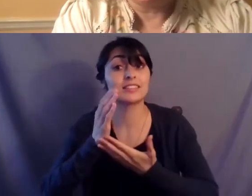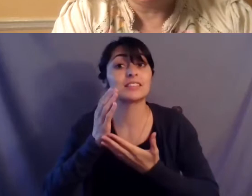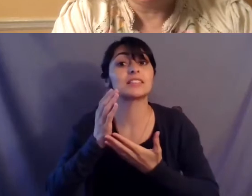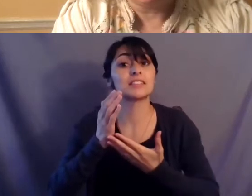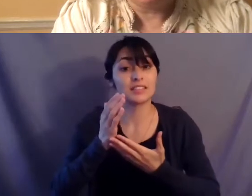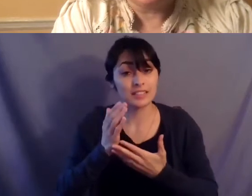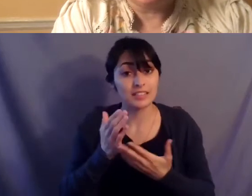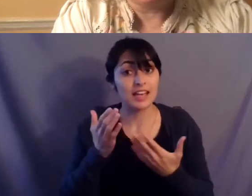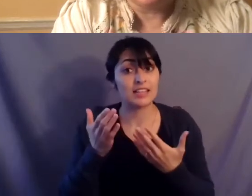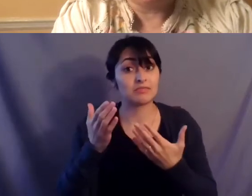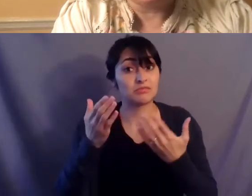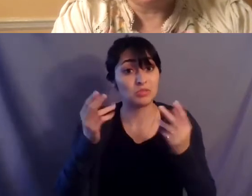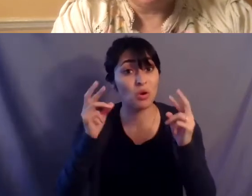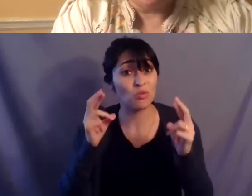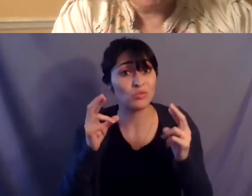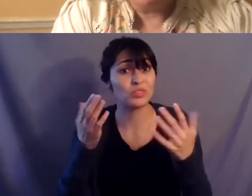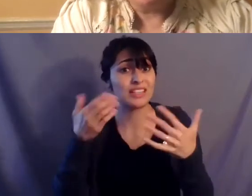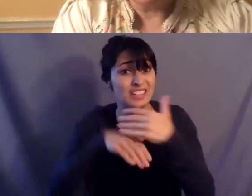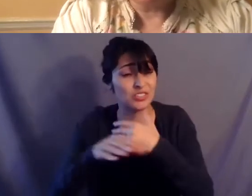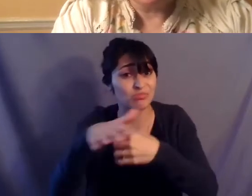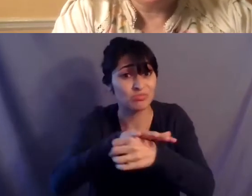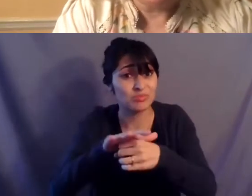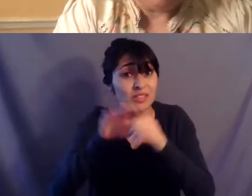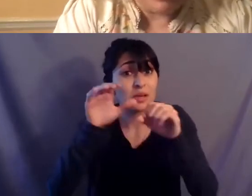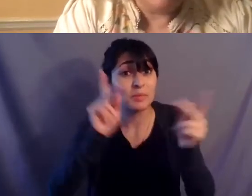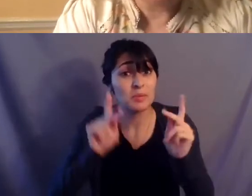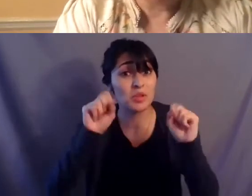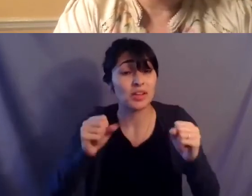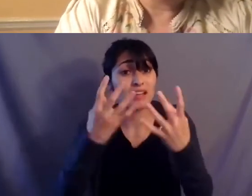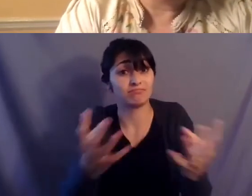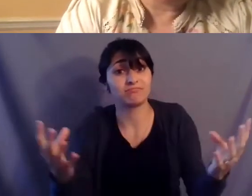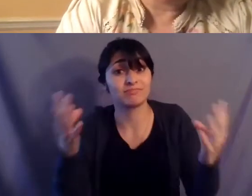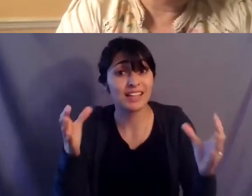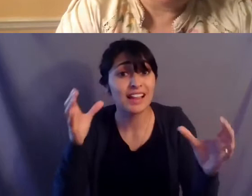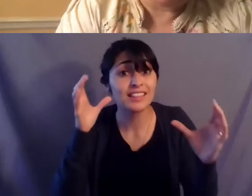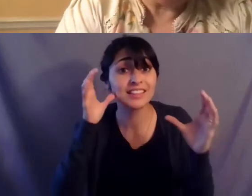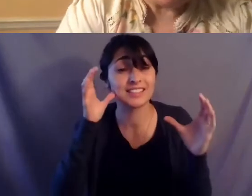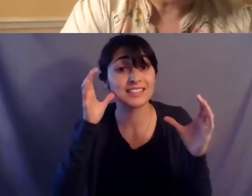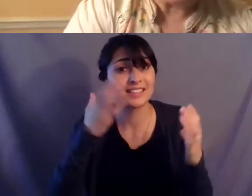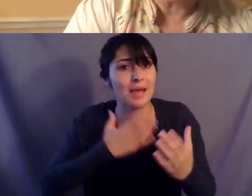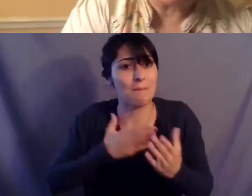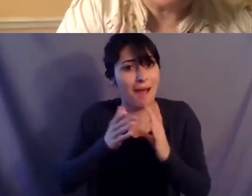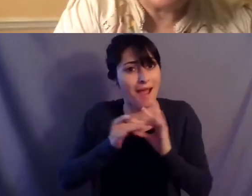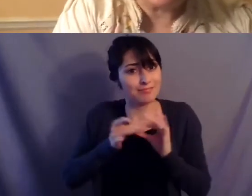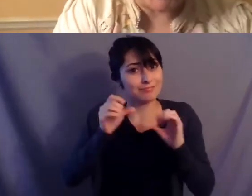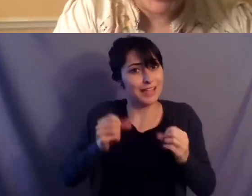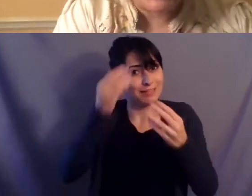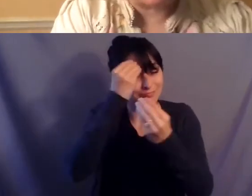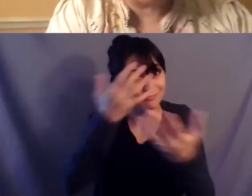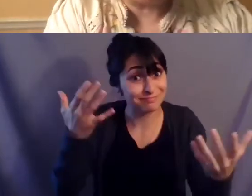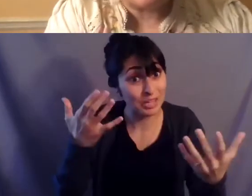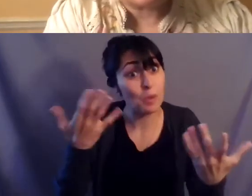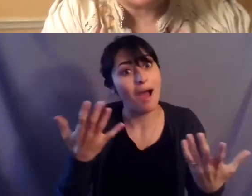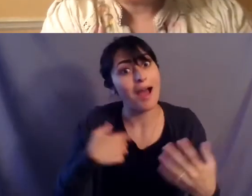people could listen and then again just open that space through the page through what i could say i'm naturally actually a very shy